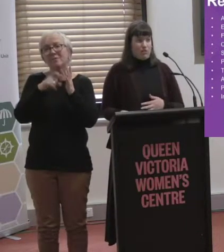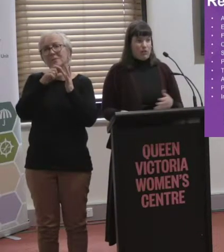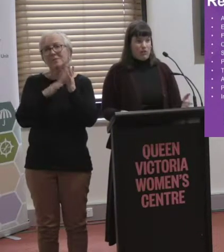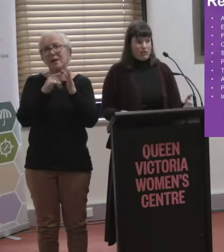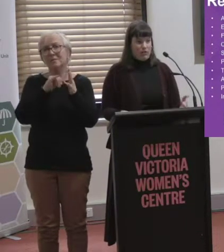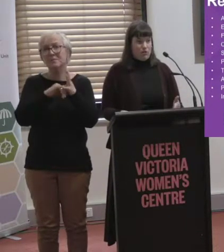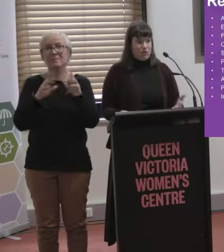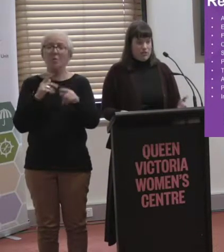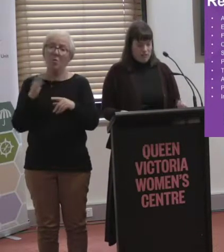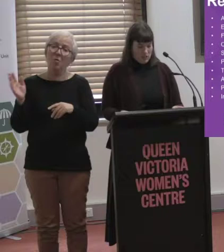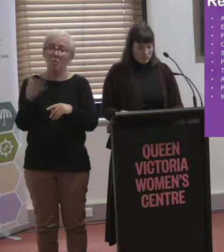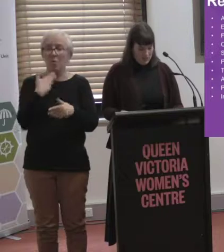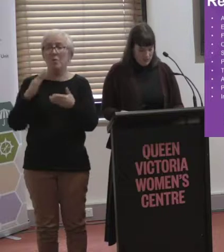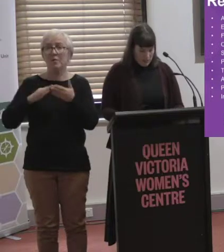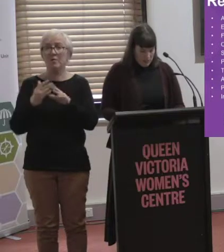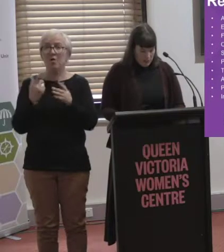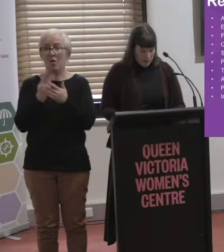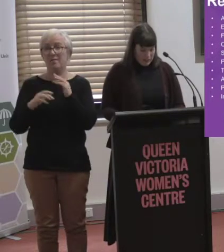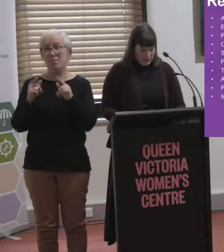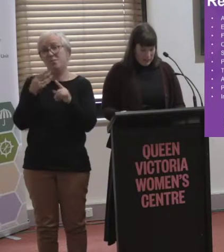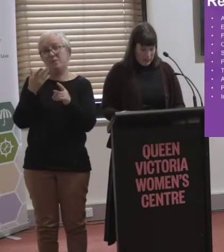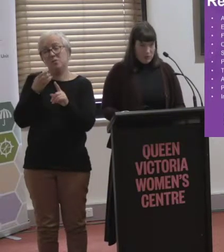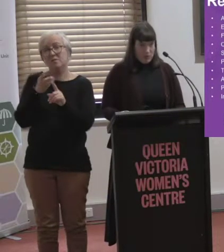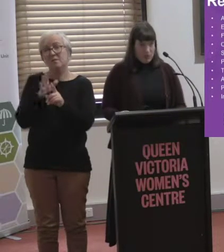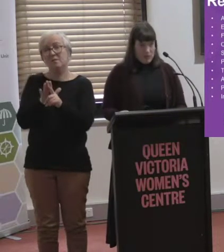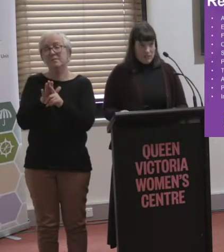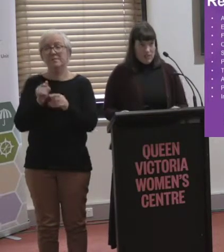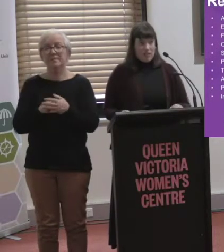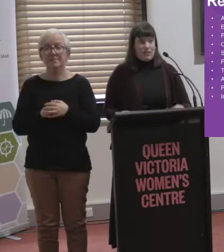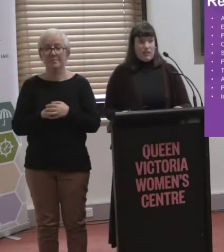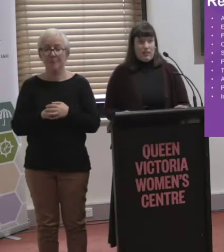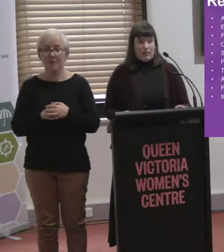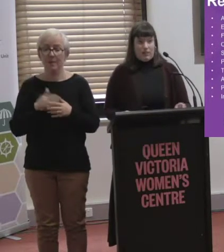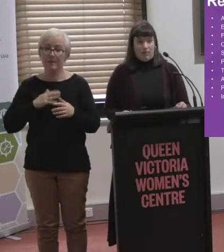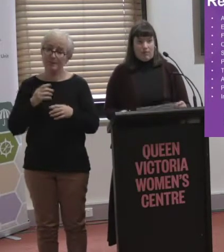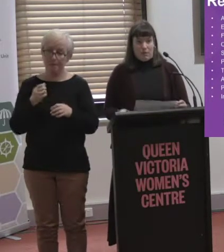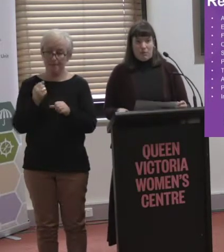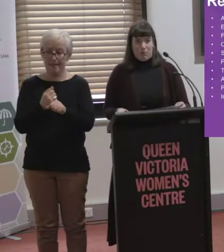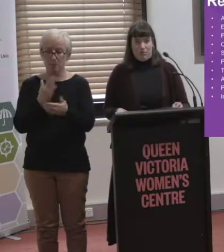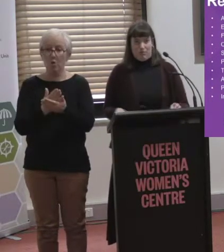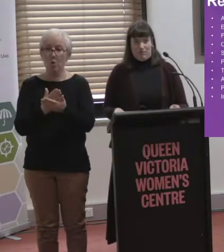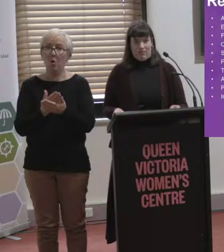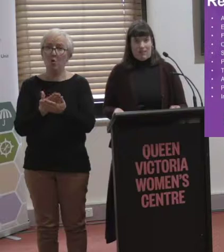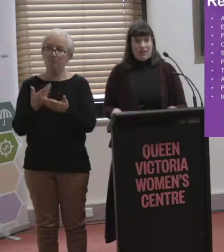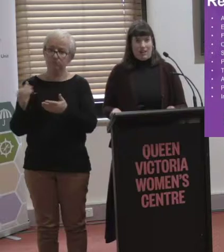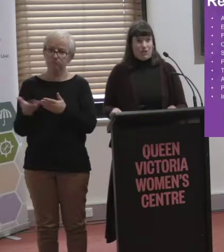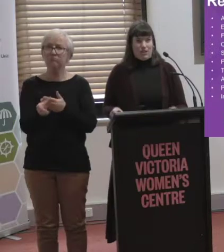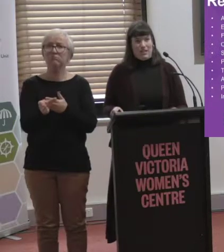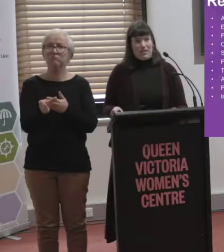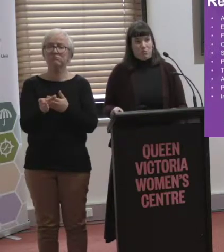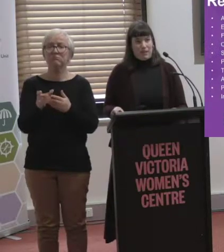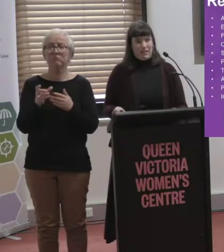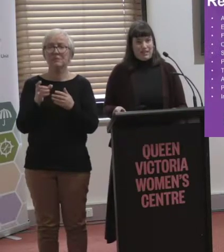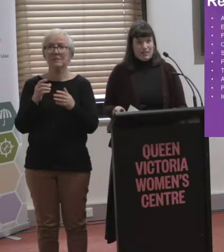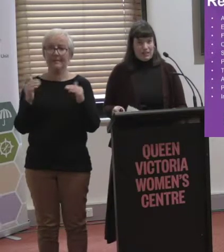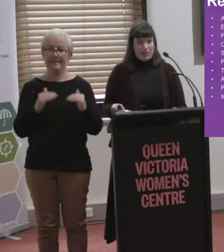just be for you and your compensation. So, we need to be able to enforce the standards. Some people don't